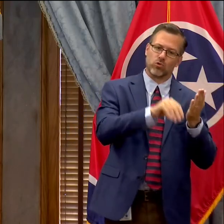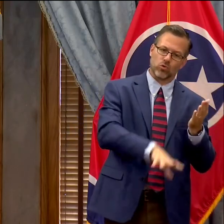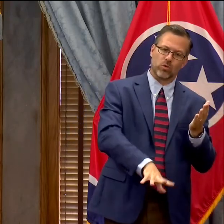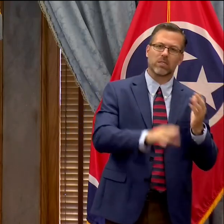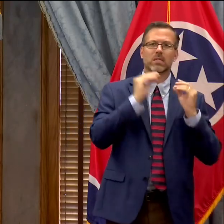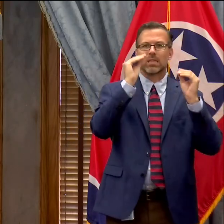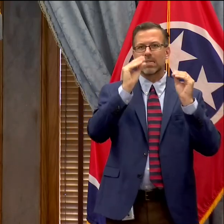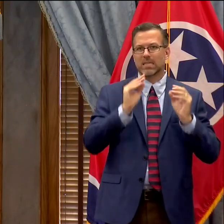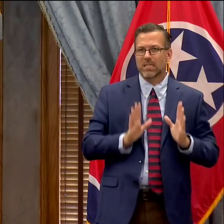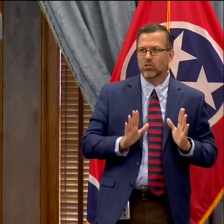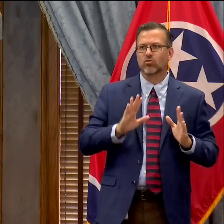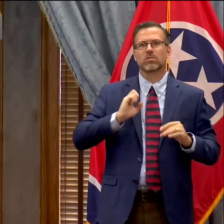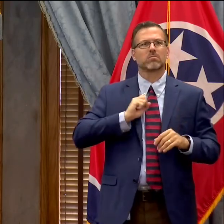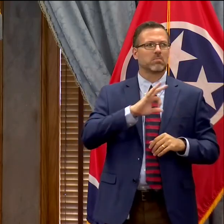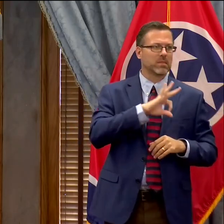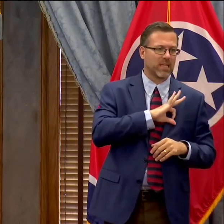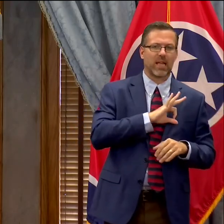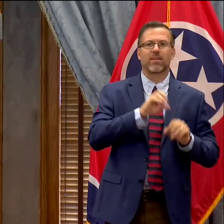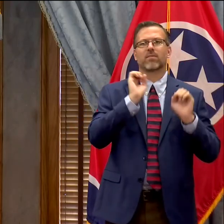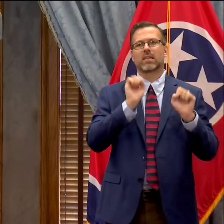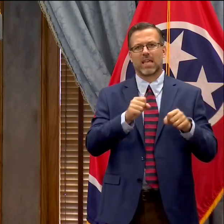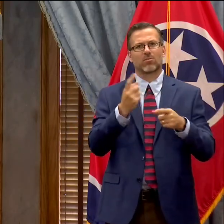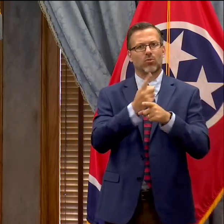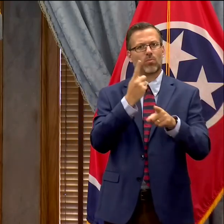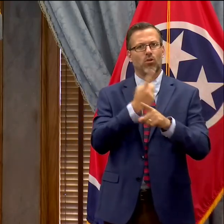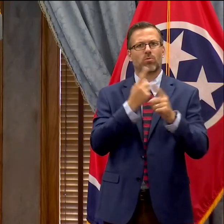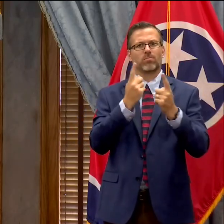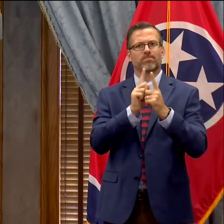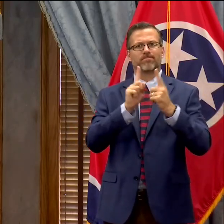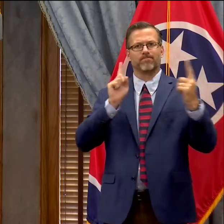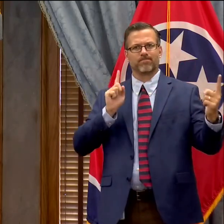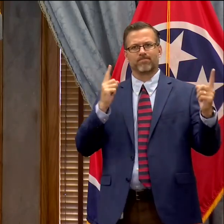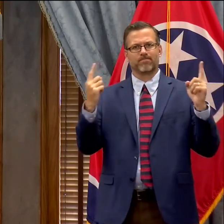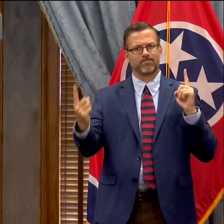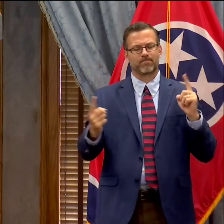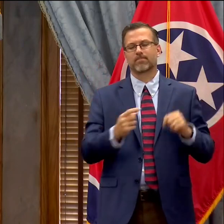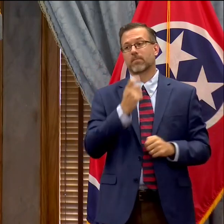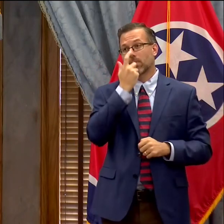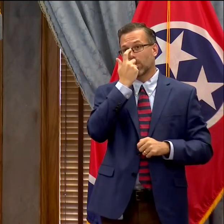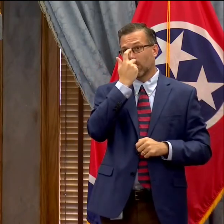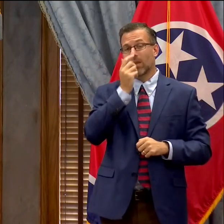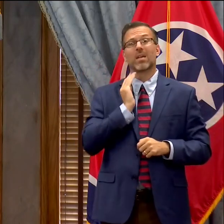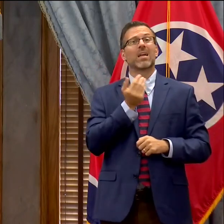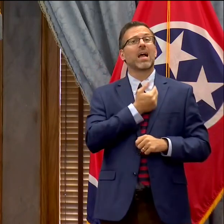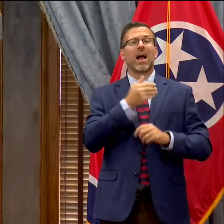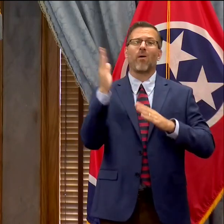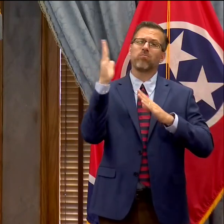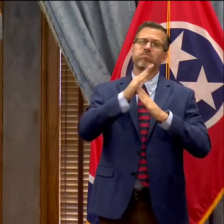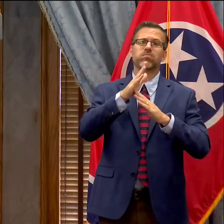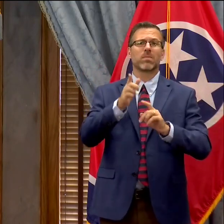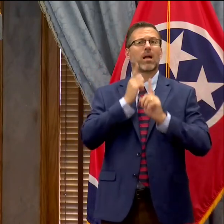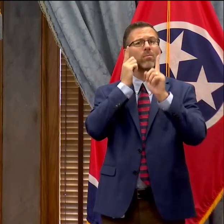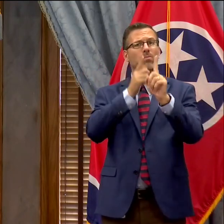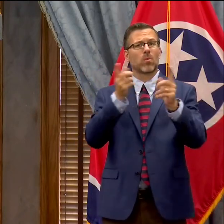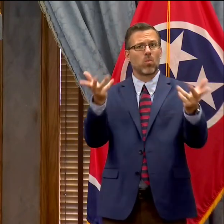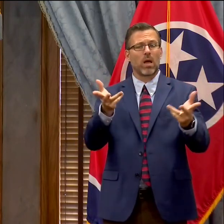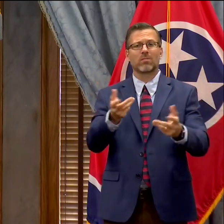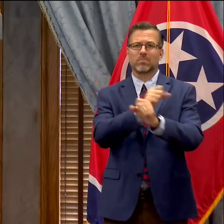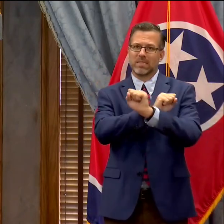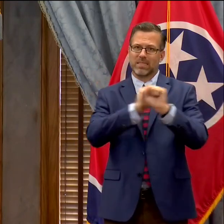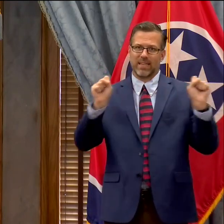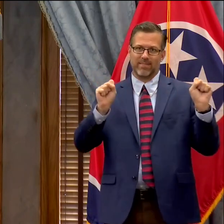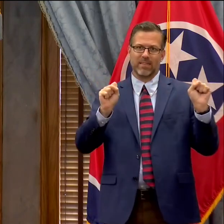distanced. Obviously, all of this is in service of our most important goal, which is the safety of our students and our faculty.